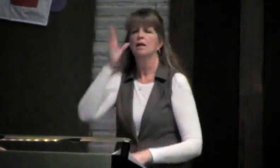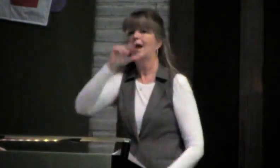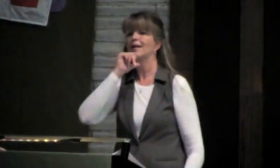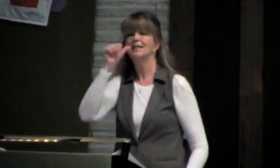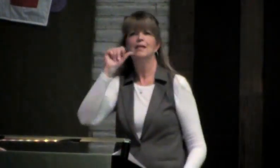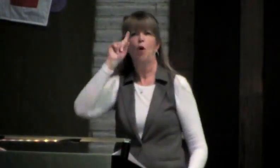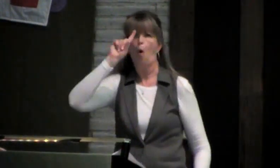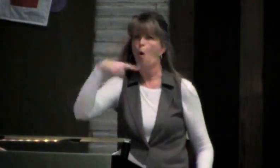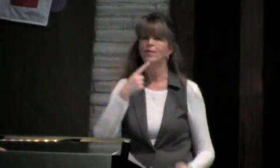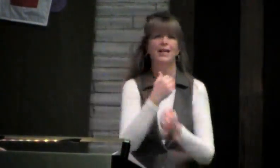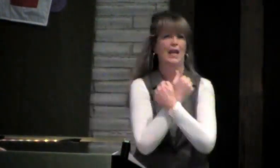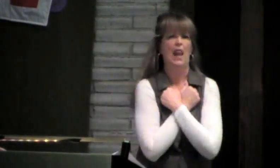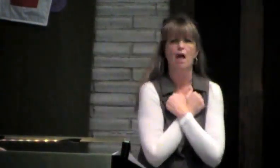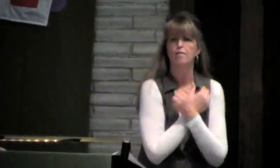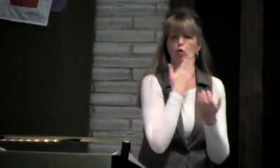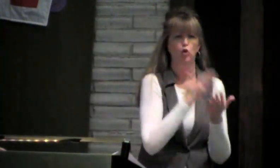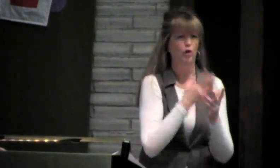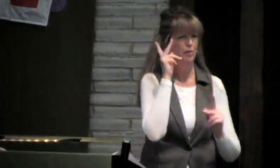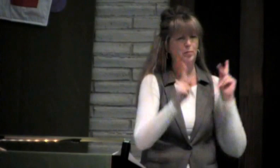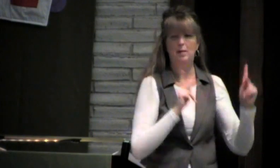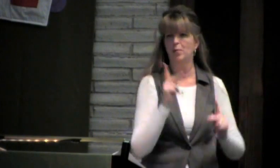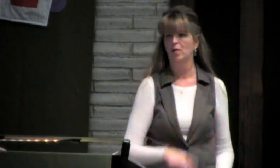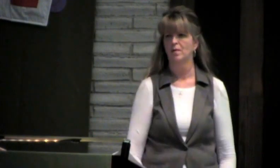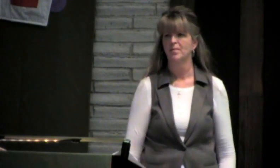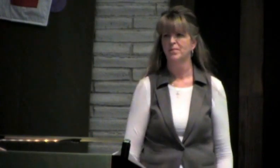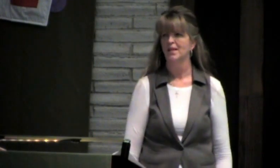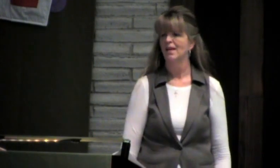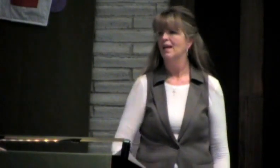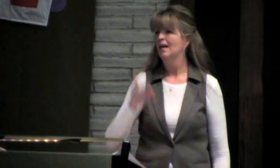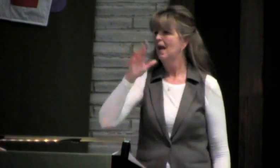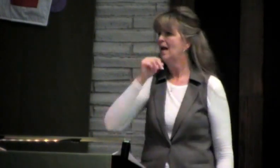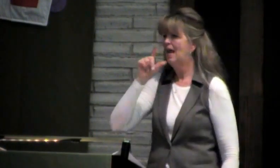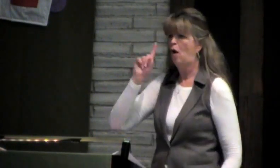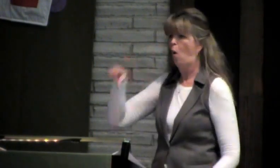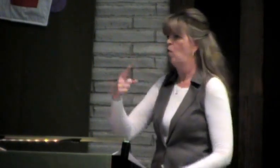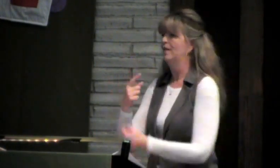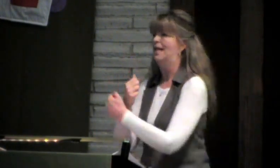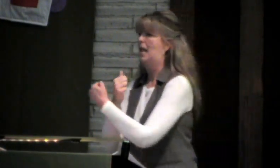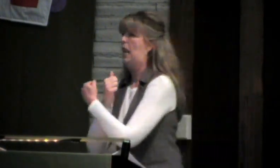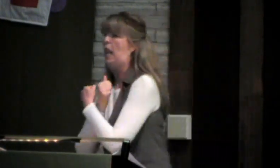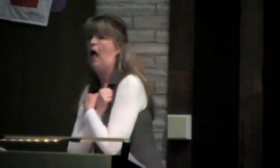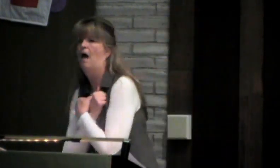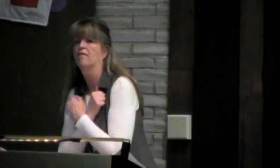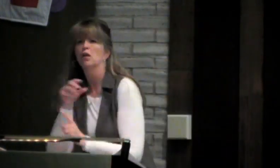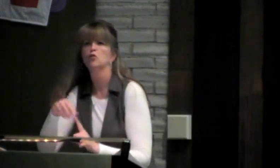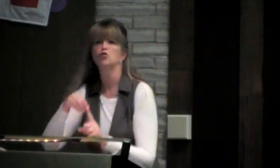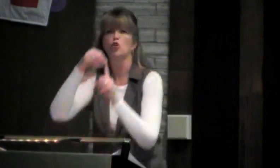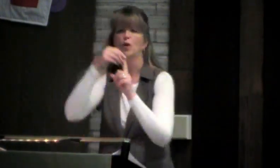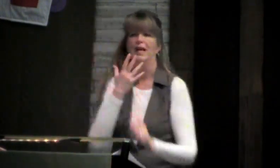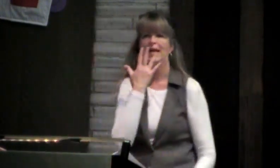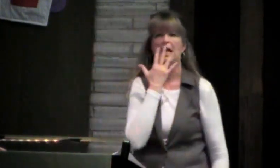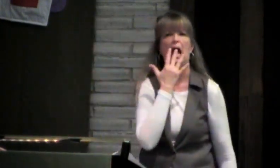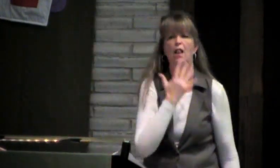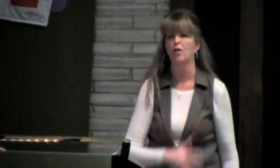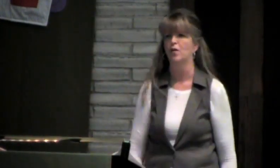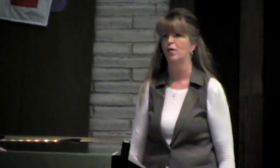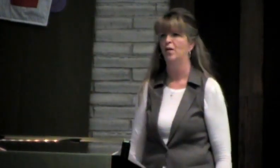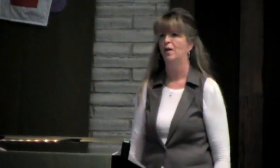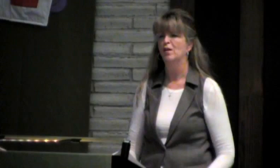God loved the world. He didn't only love the good people. God does not only love a